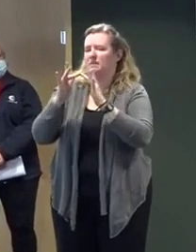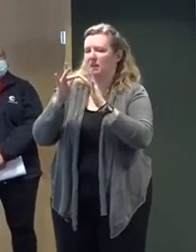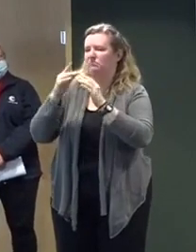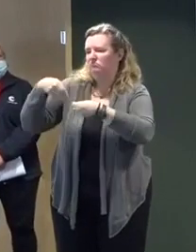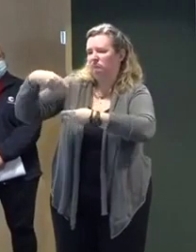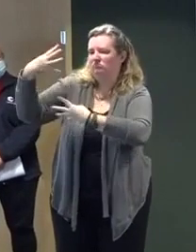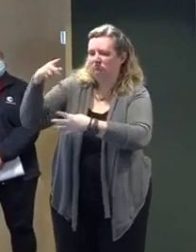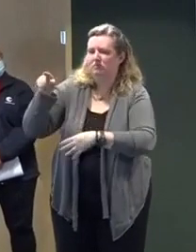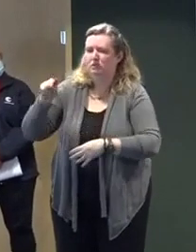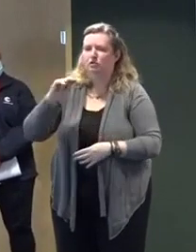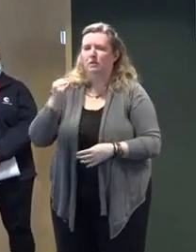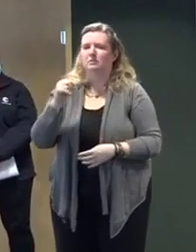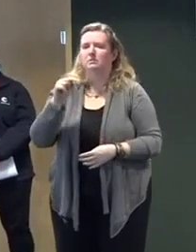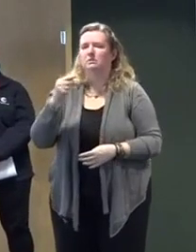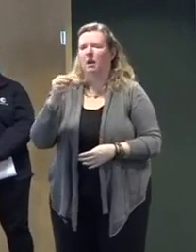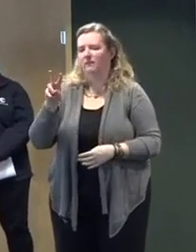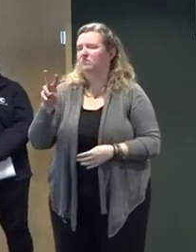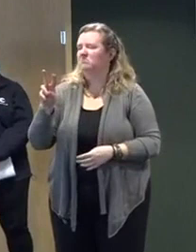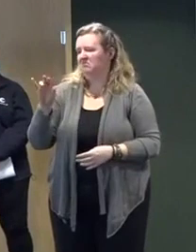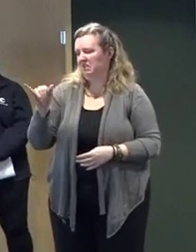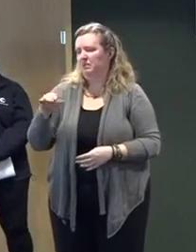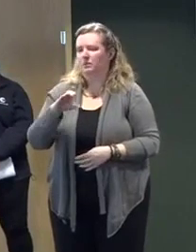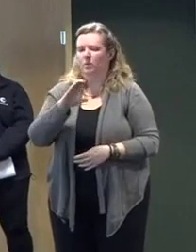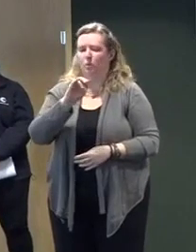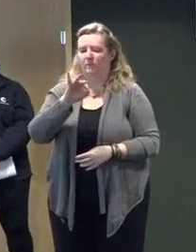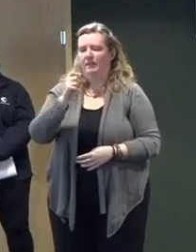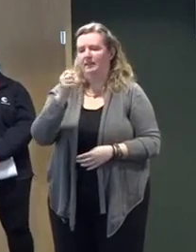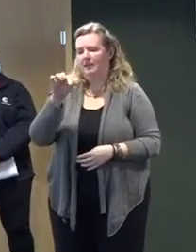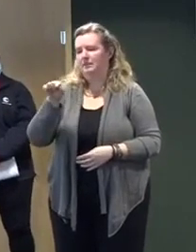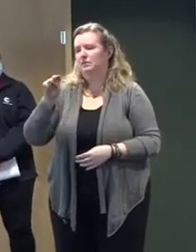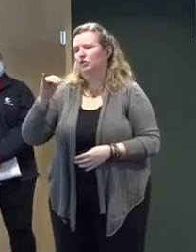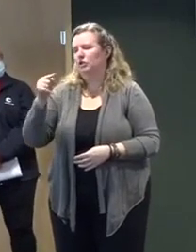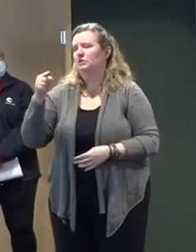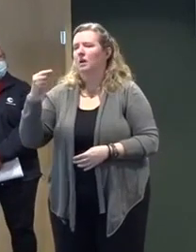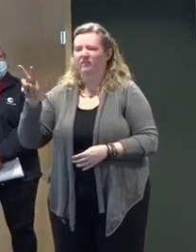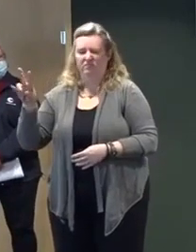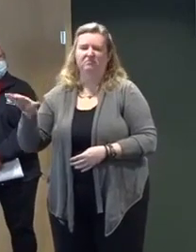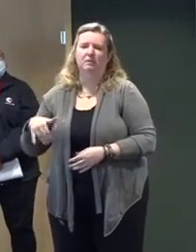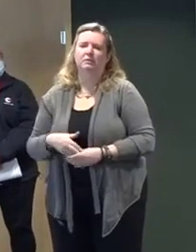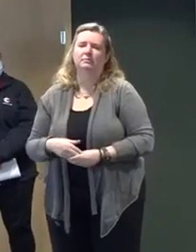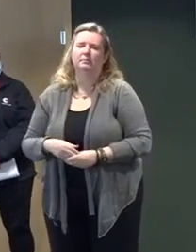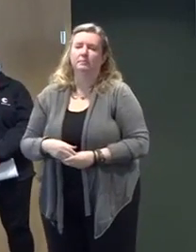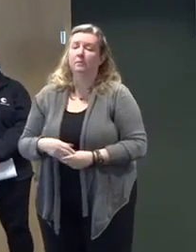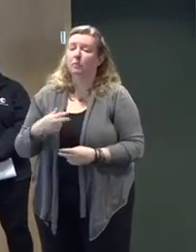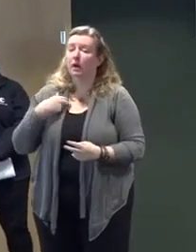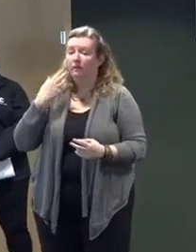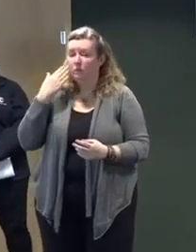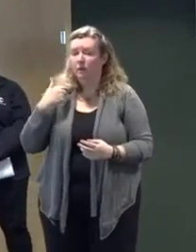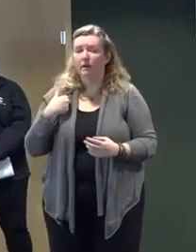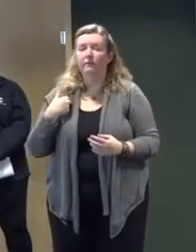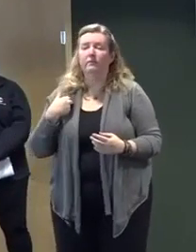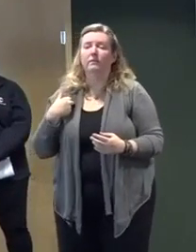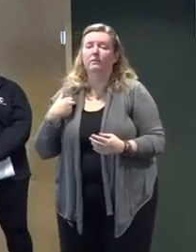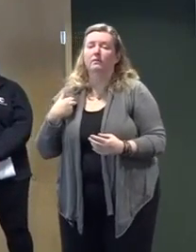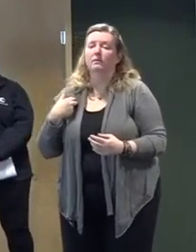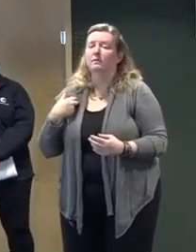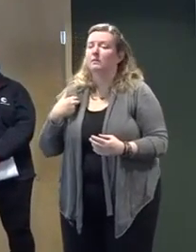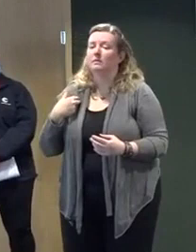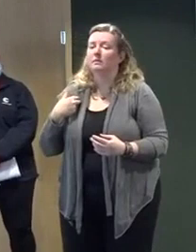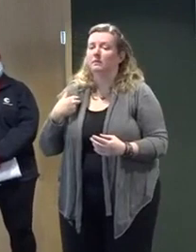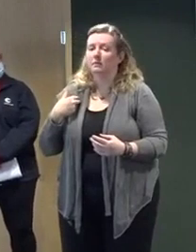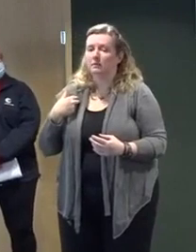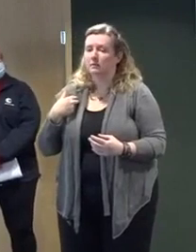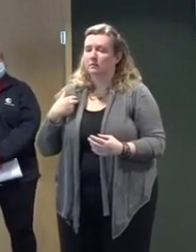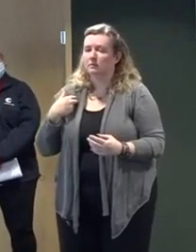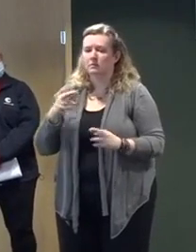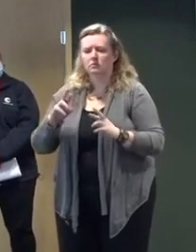familiar with that. To the Governor and Commissioner's point, we will have that incline readiness package ready to go. I think they're going to be in place by 10 o'clock